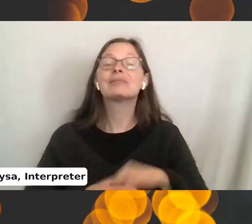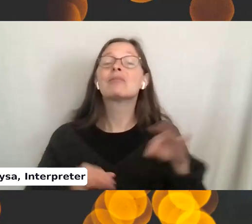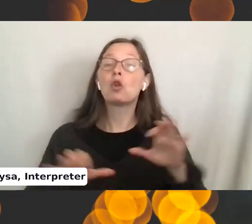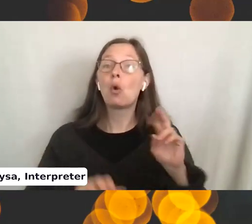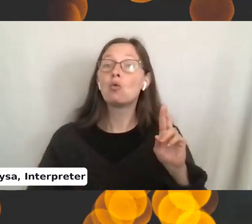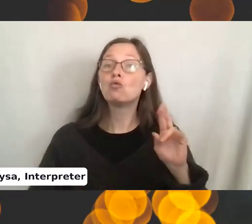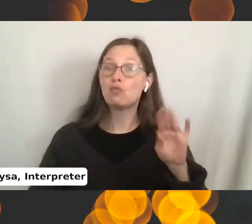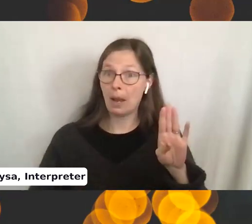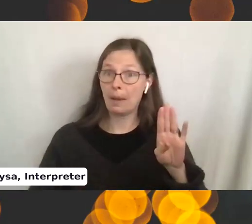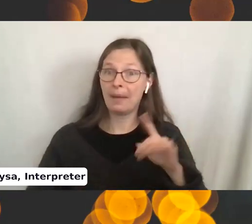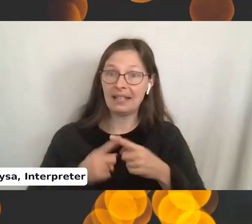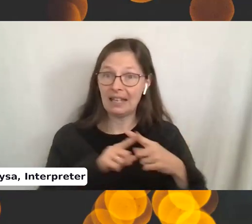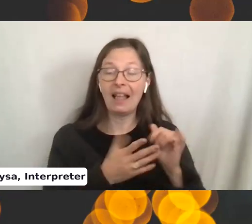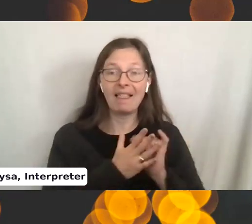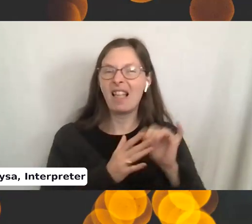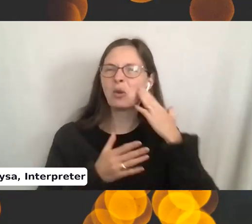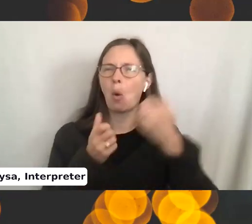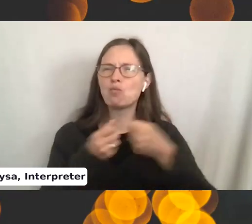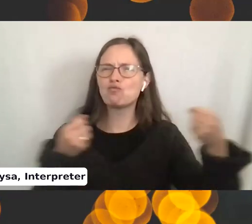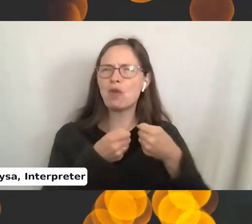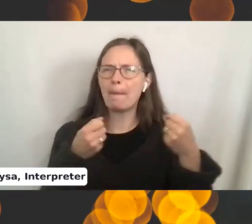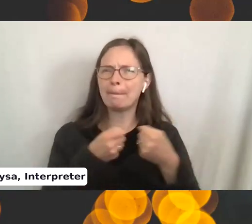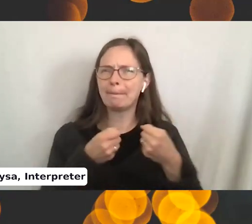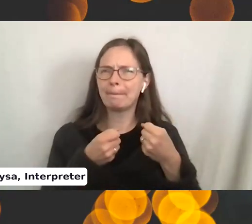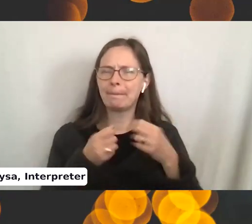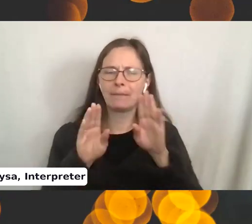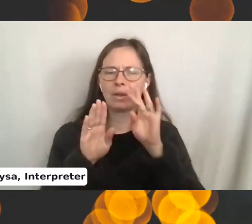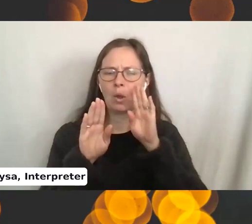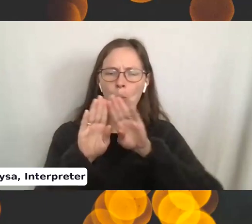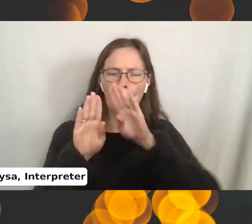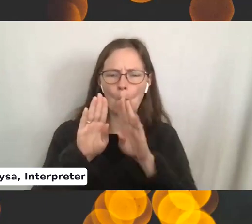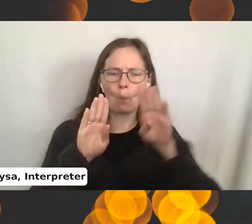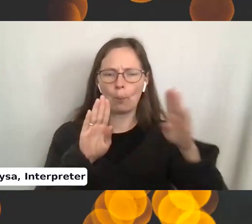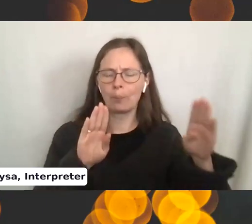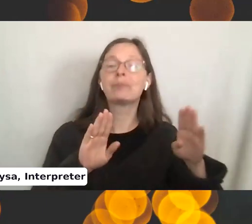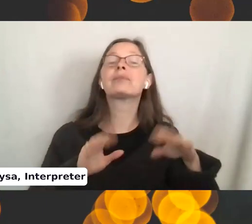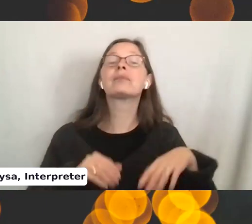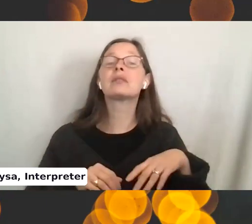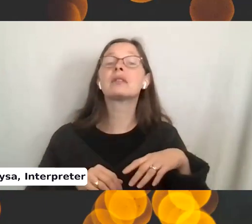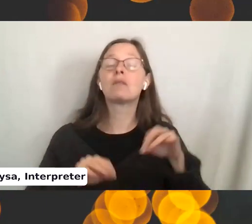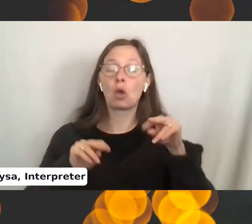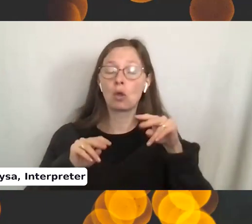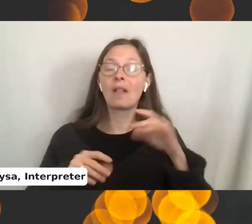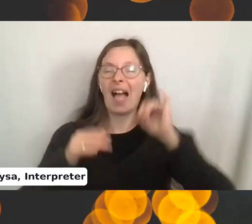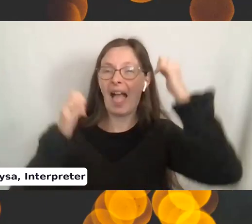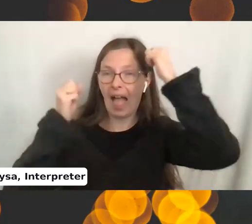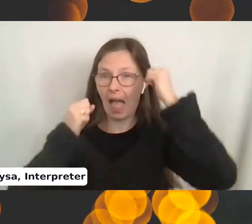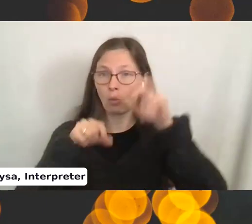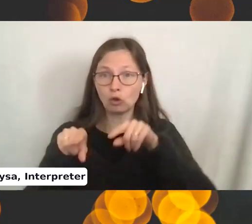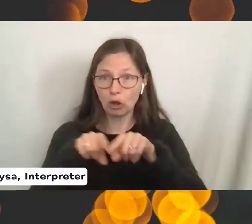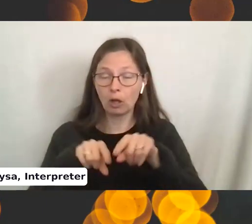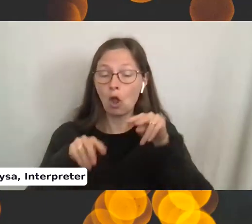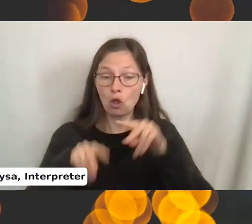hat would stretch or a sock, you would, if you're looking at a knit, you would knit it. If you're looking at a purl, you would purl it.